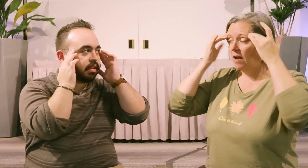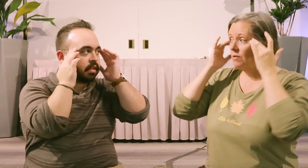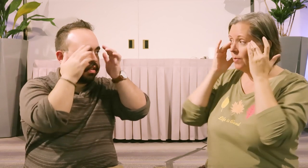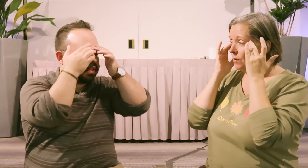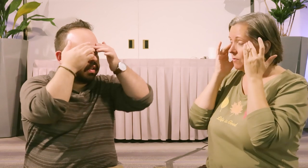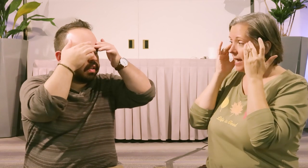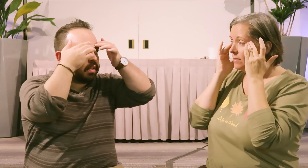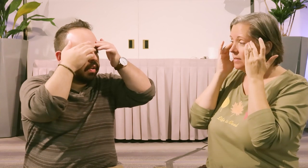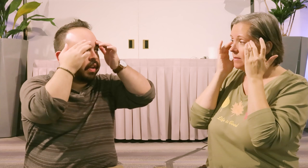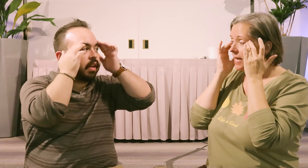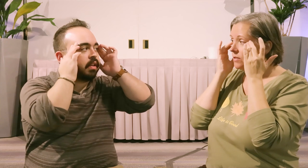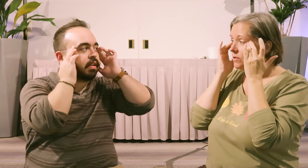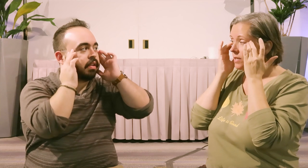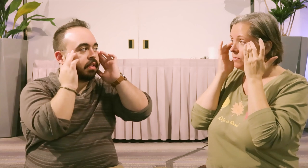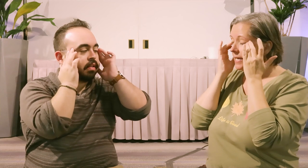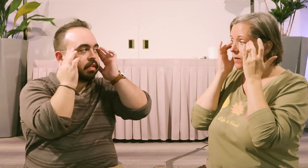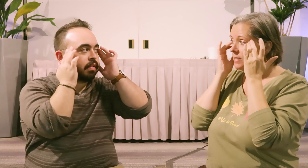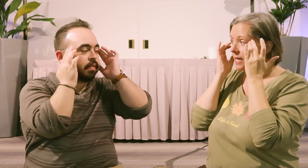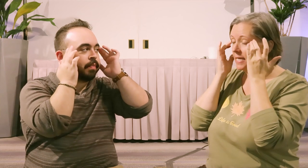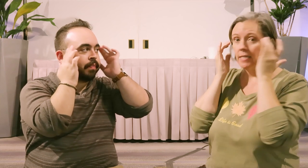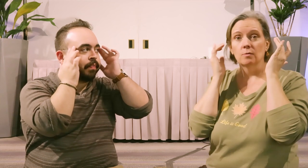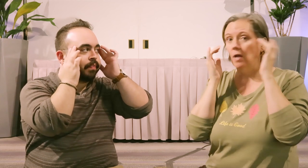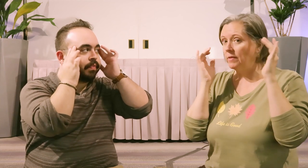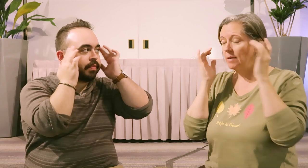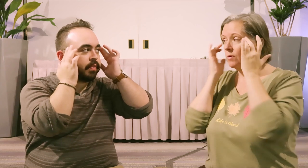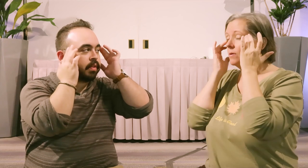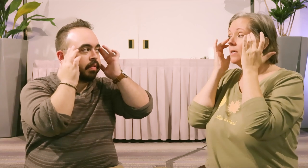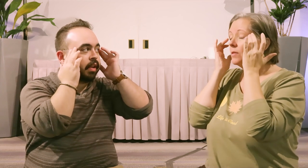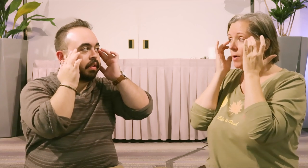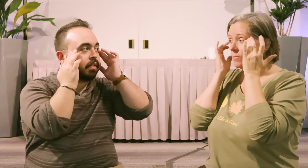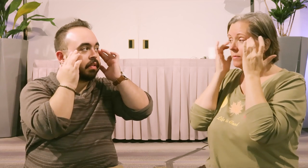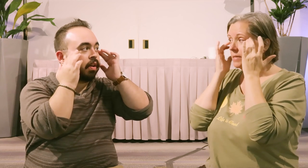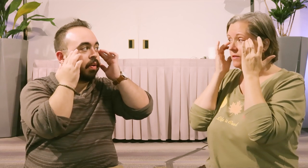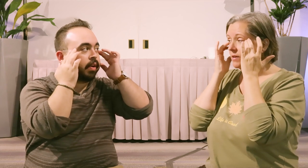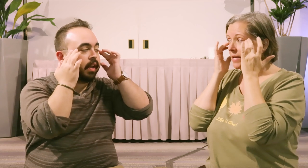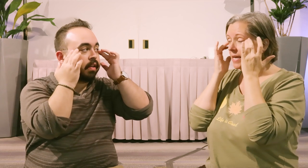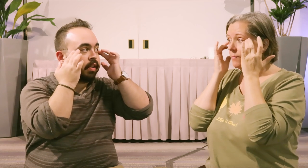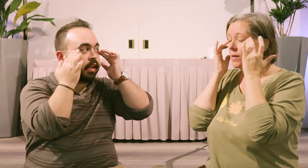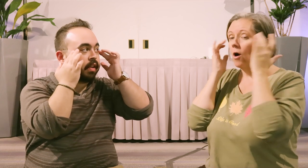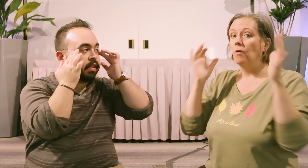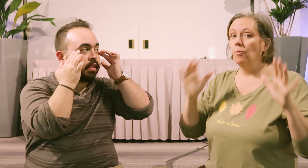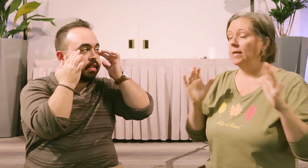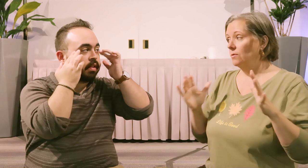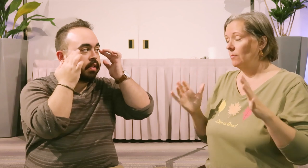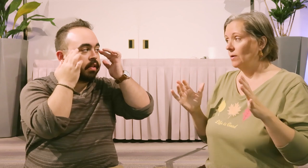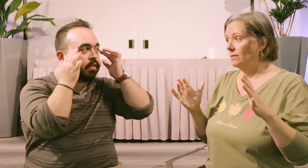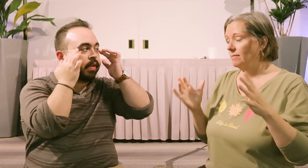follow the bone around and you're just right here on the side of the eye. So not the temple. Right. The bone. Yeah. All the points are on bone. Right.